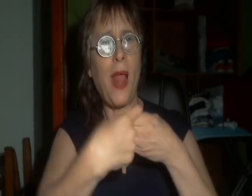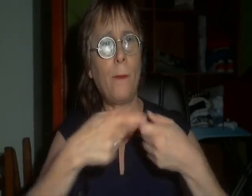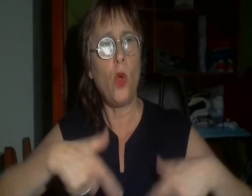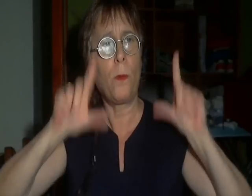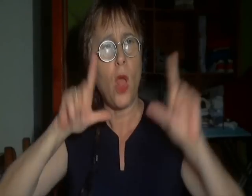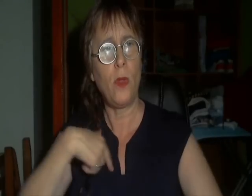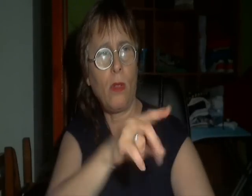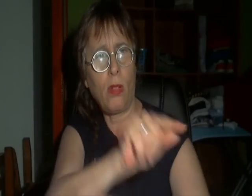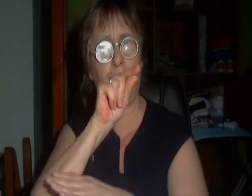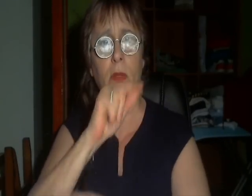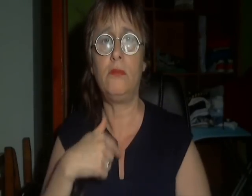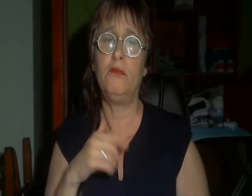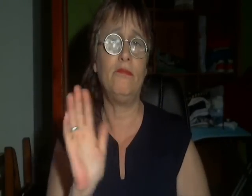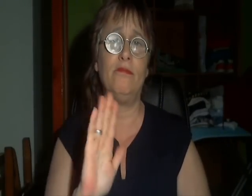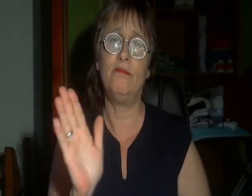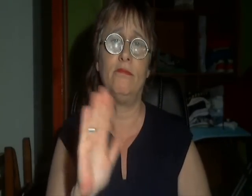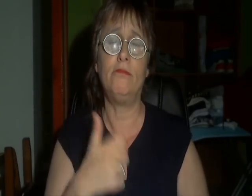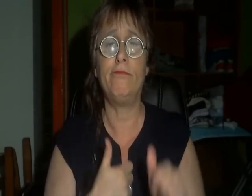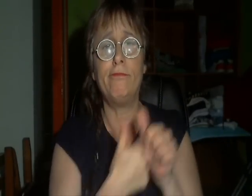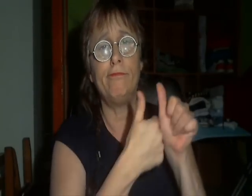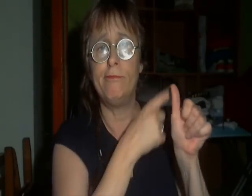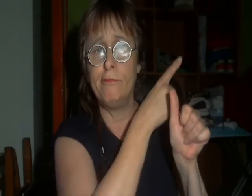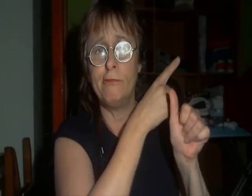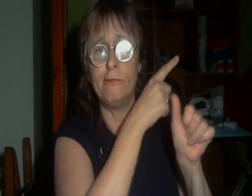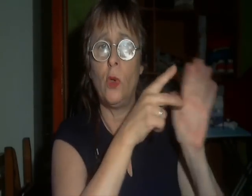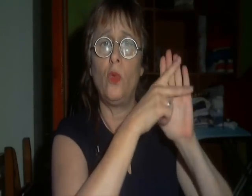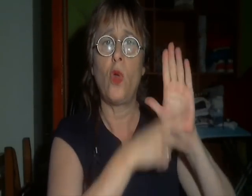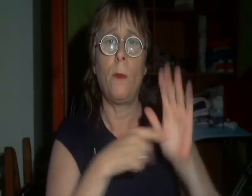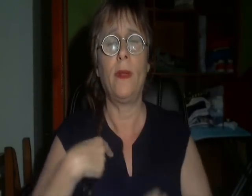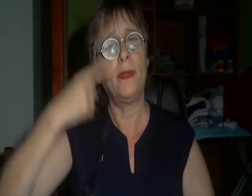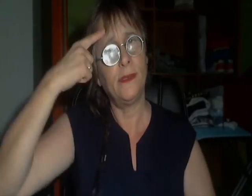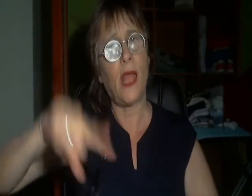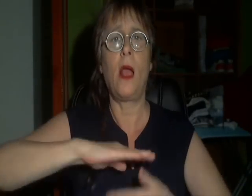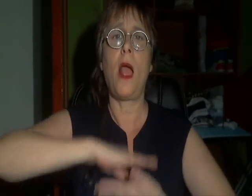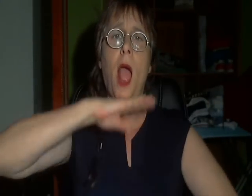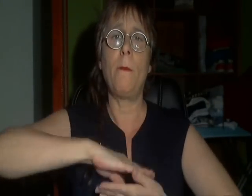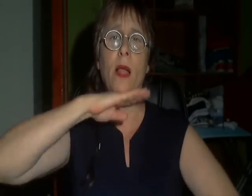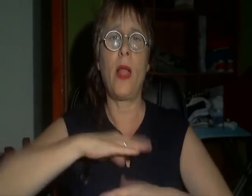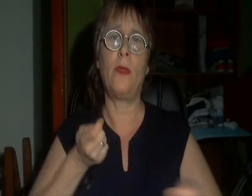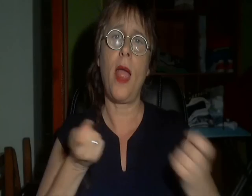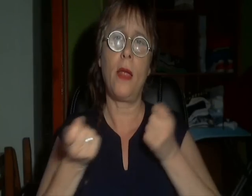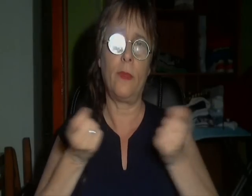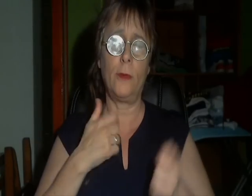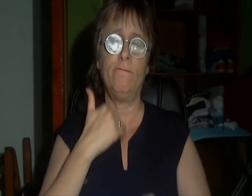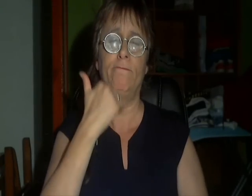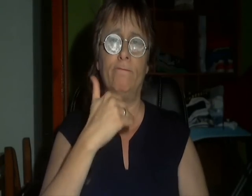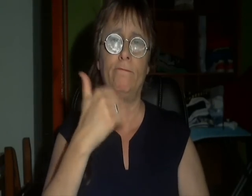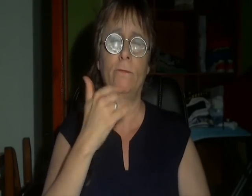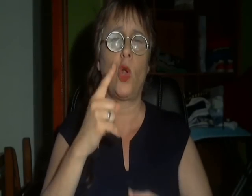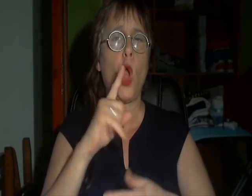agreed to let our heroes accompany her to Geosench Town to witness Lucario's Mega Evolution! Now, they've arrived in town to